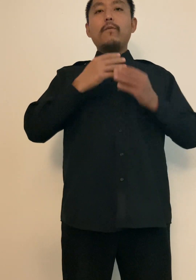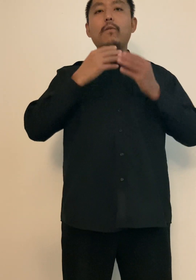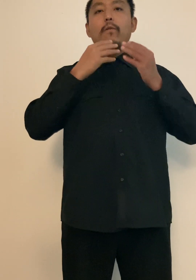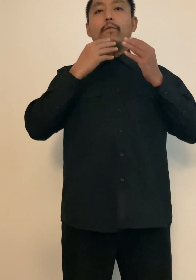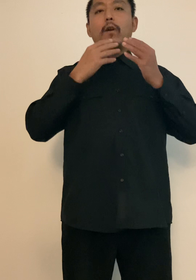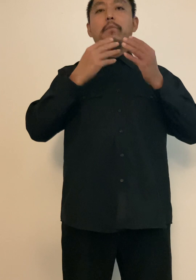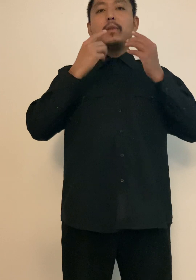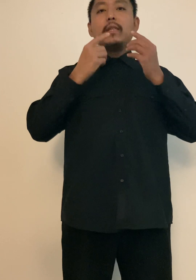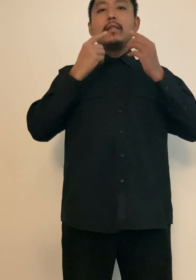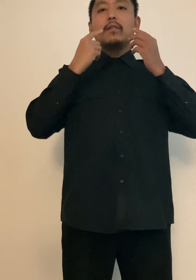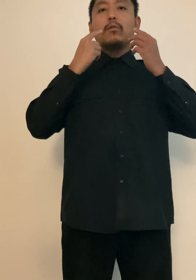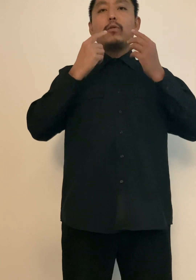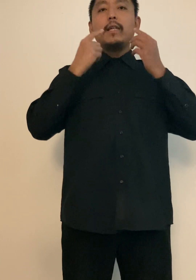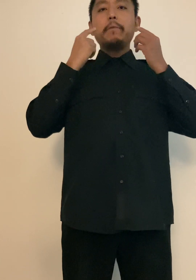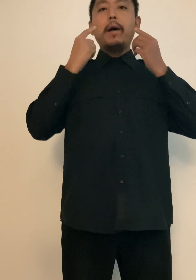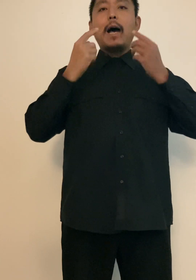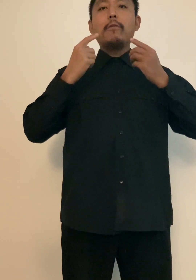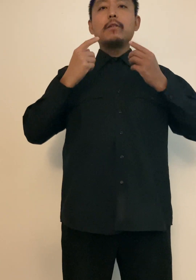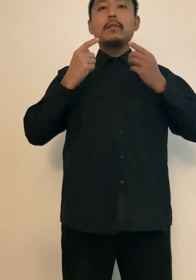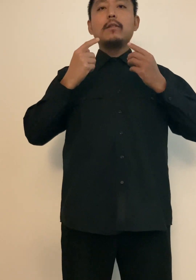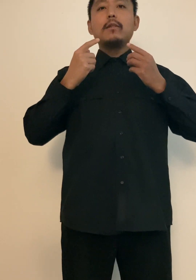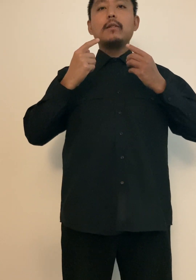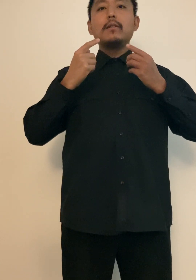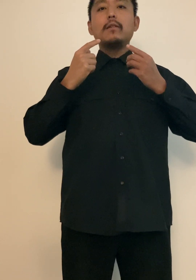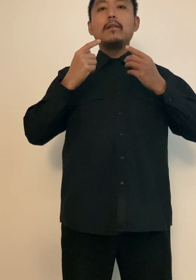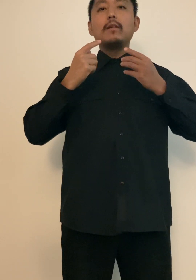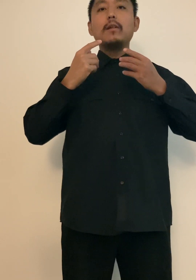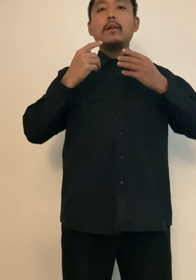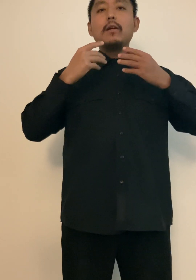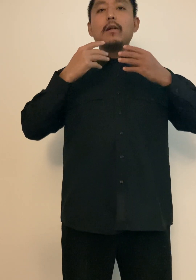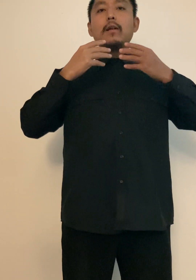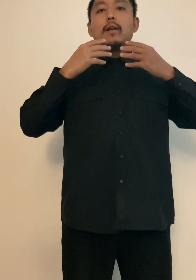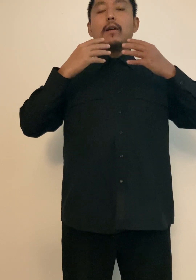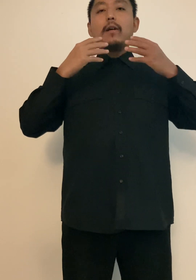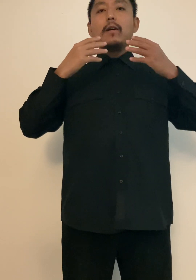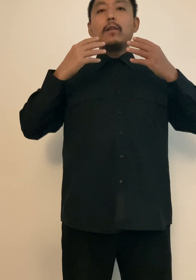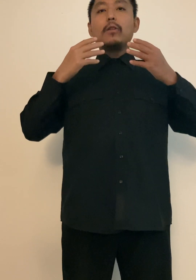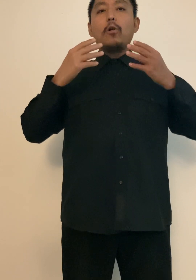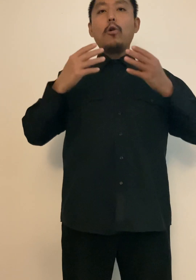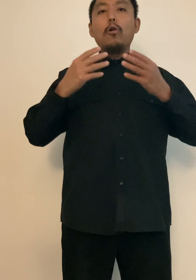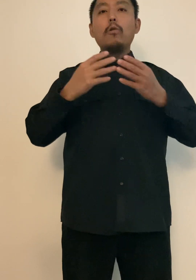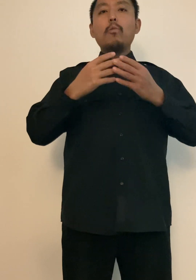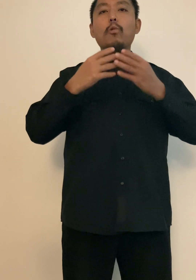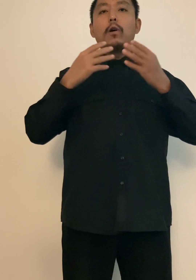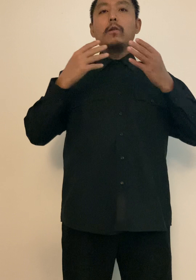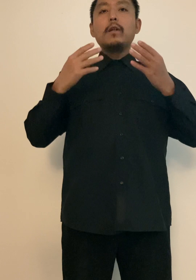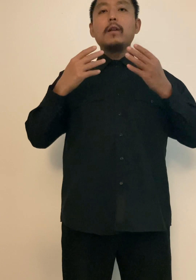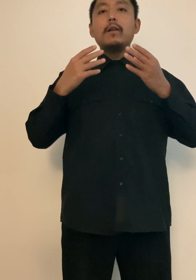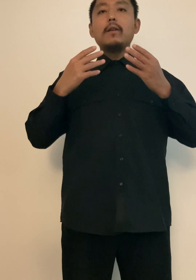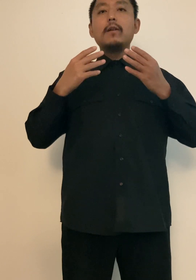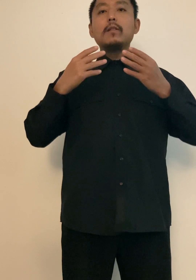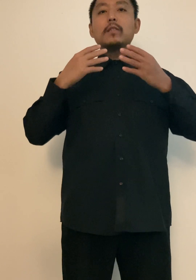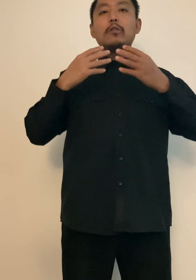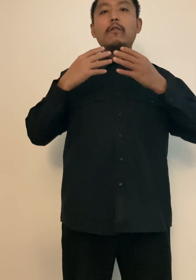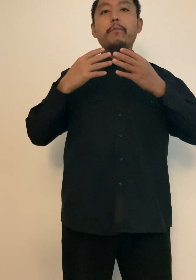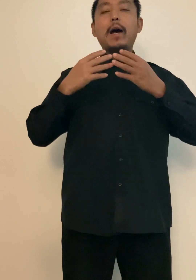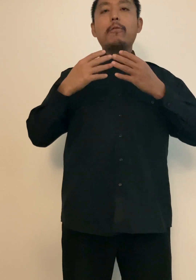From these three powers, the whole world center of power